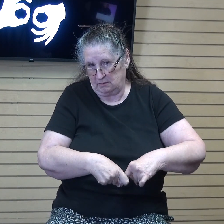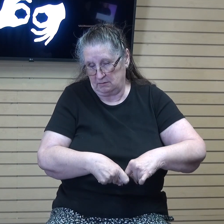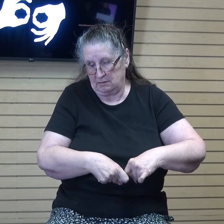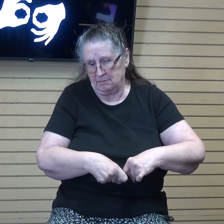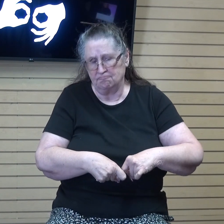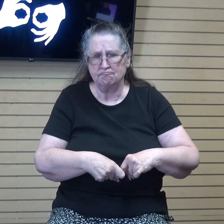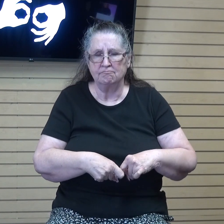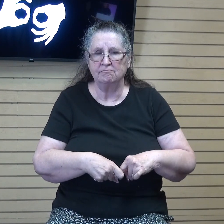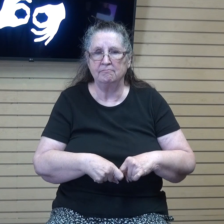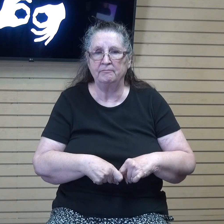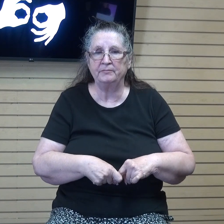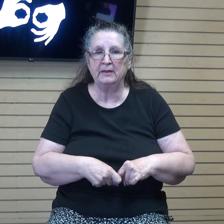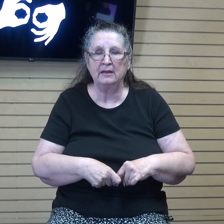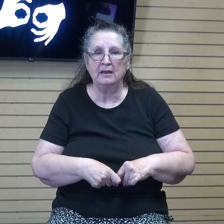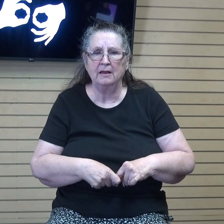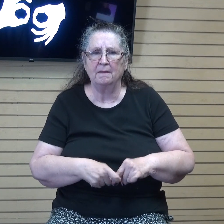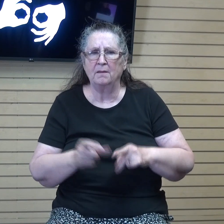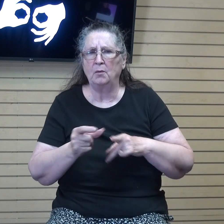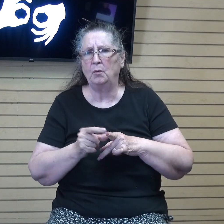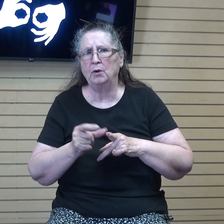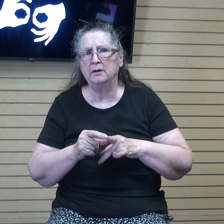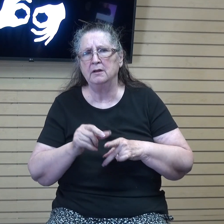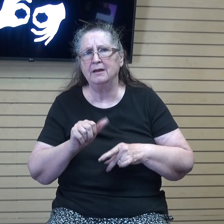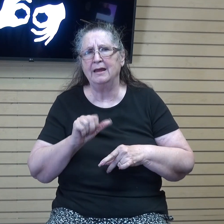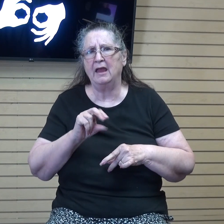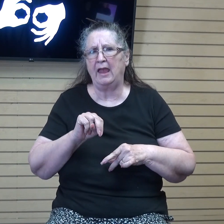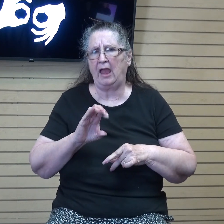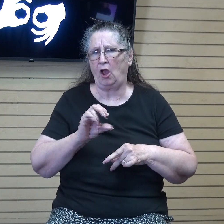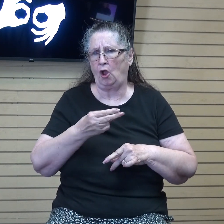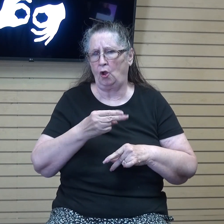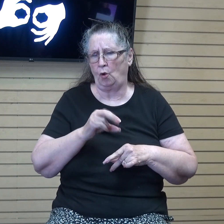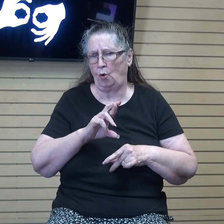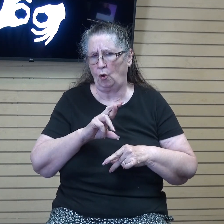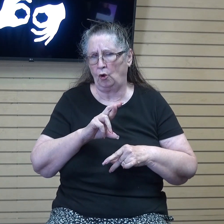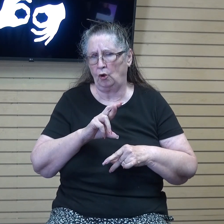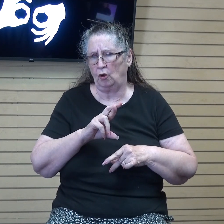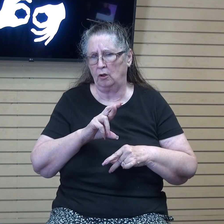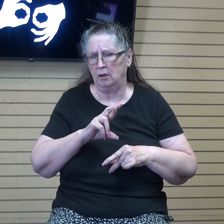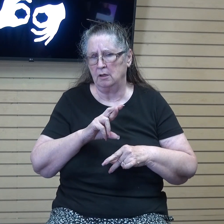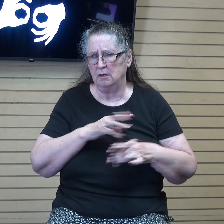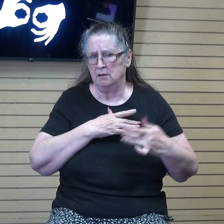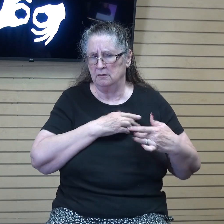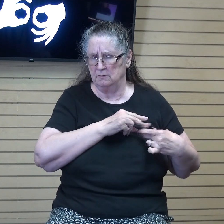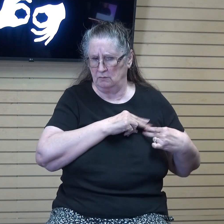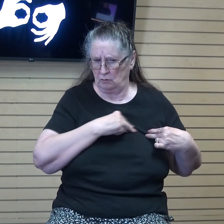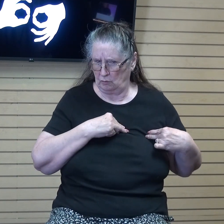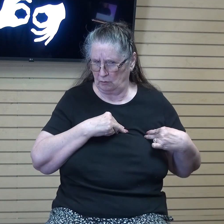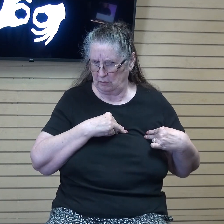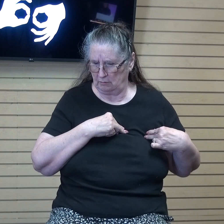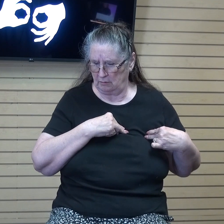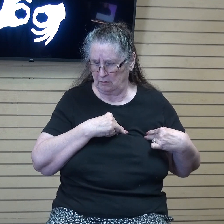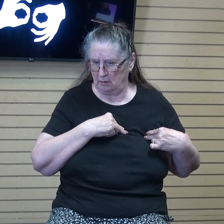I said, more specifically the word, anchor, seemed to be printed on my heart and it really spoke to me. So I wanted to share with you